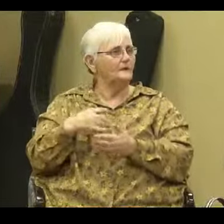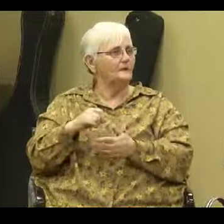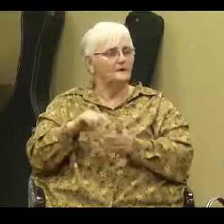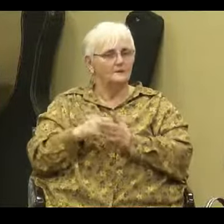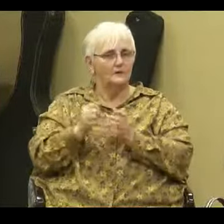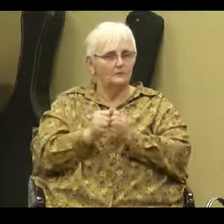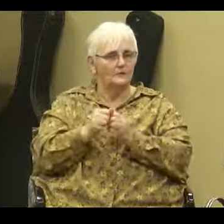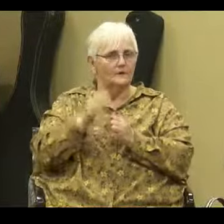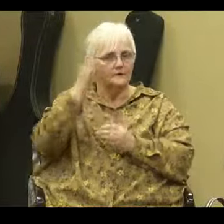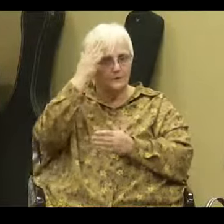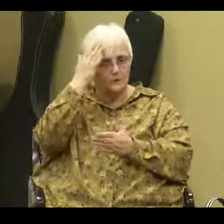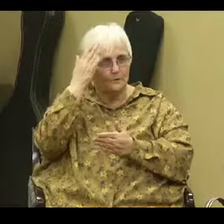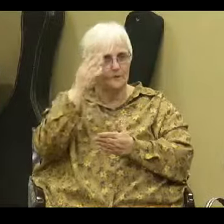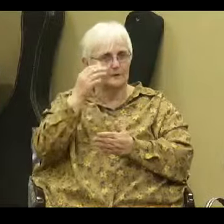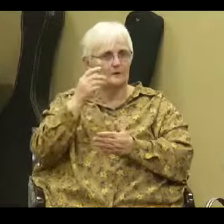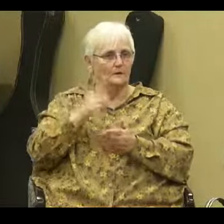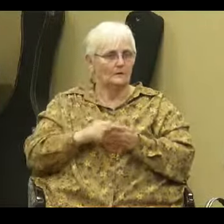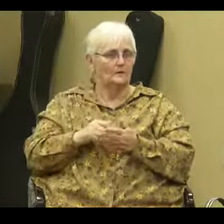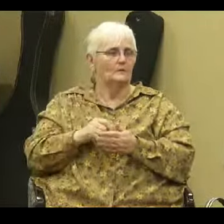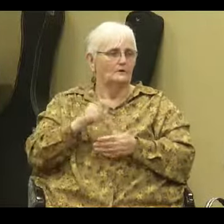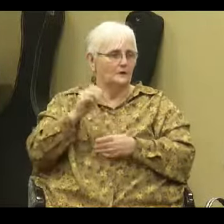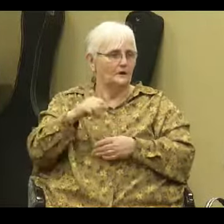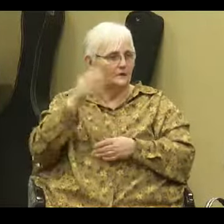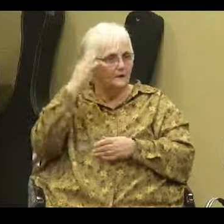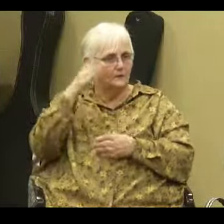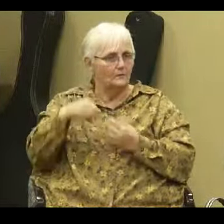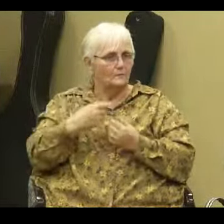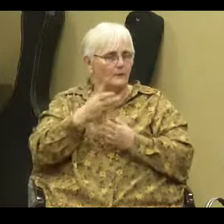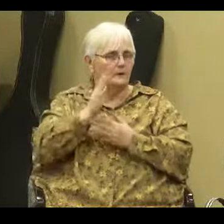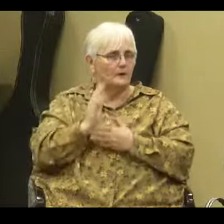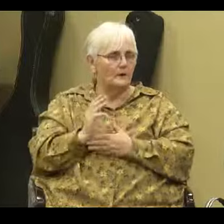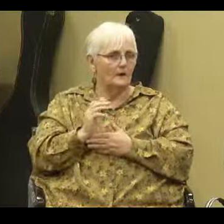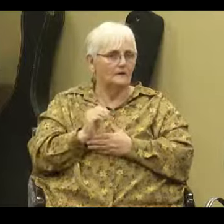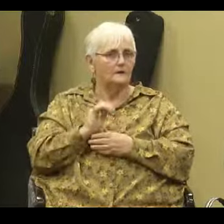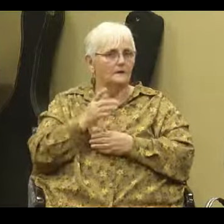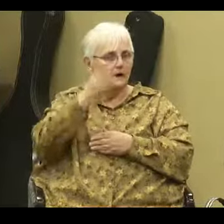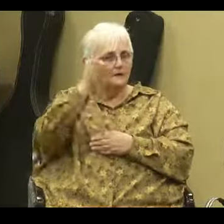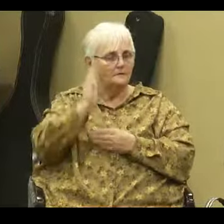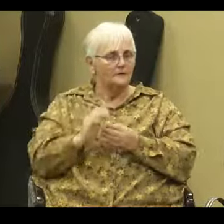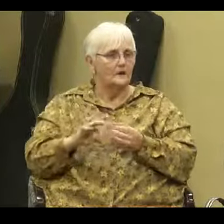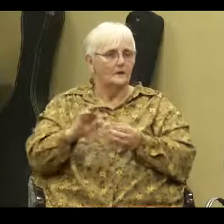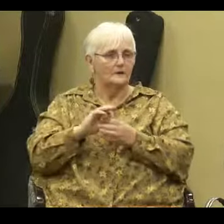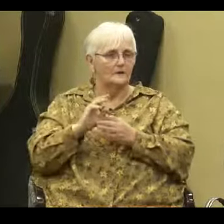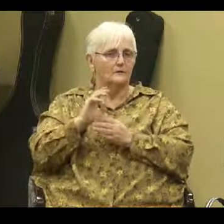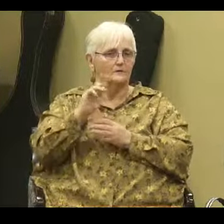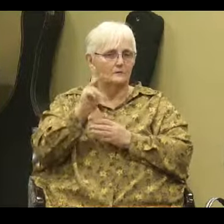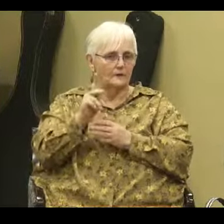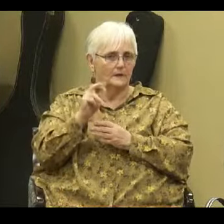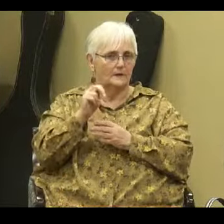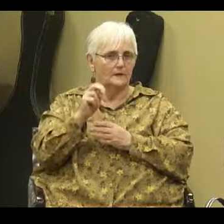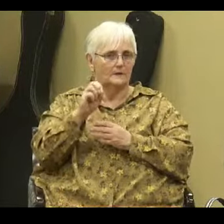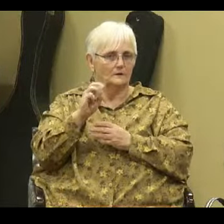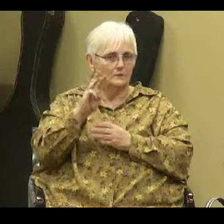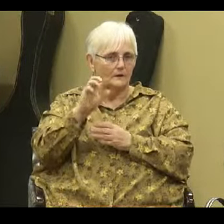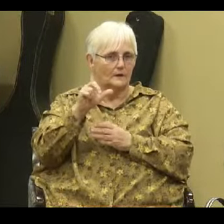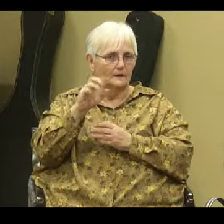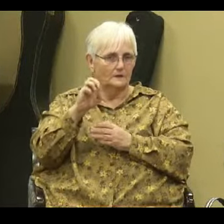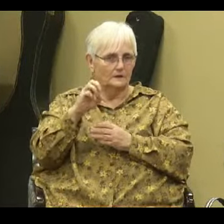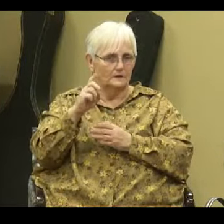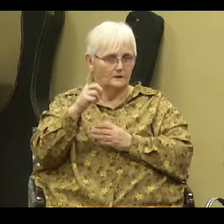knowing the things of God. Amen. Now, God is a God of knowledge. Okay? He knows everything. He